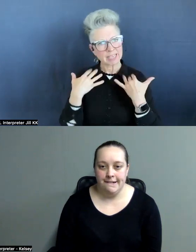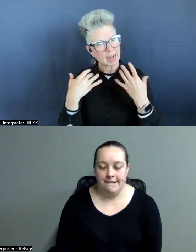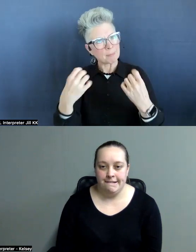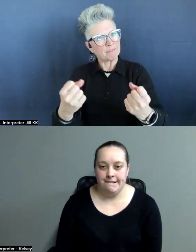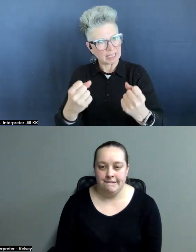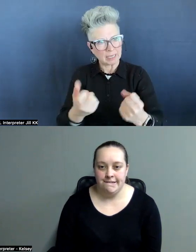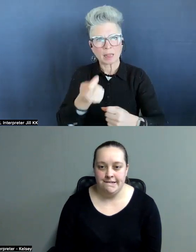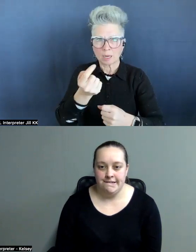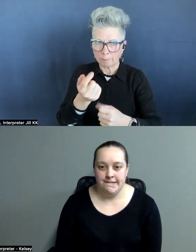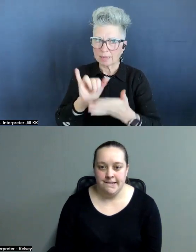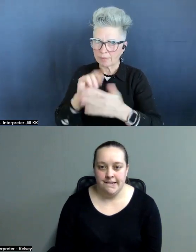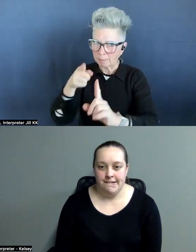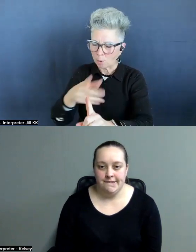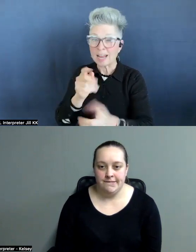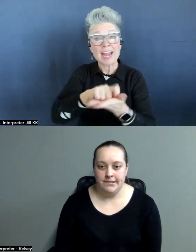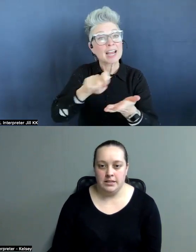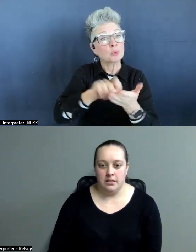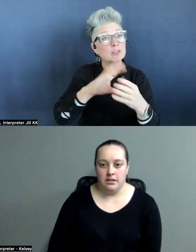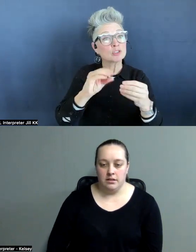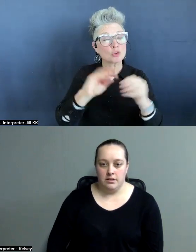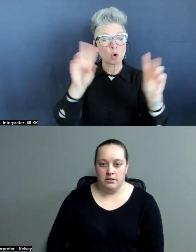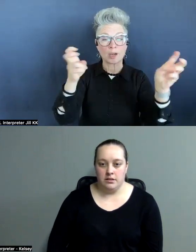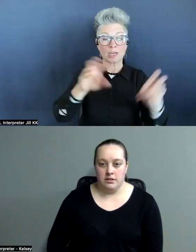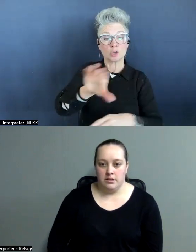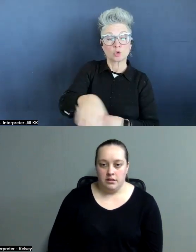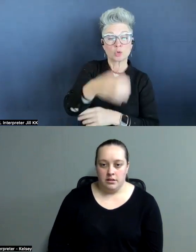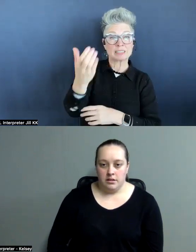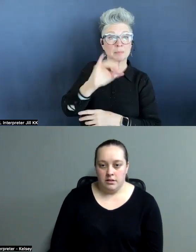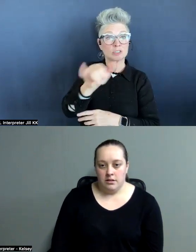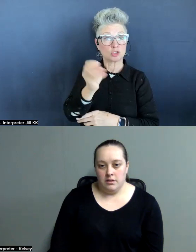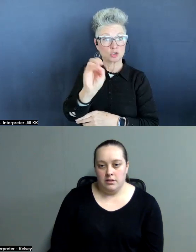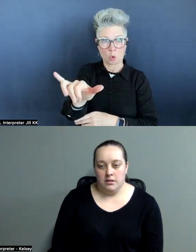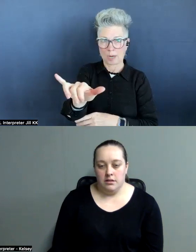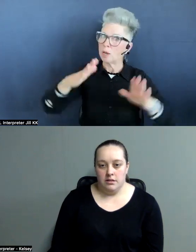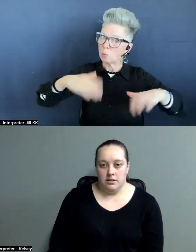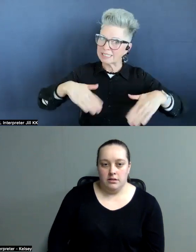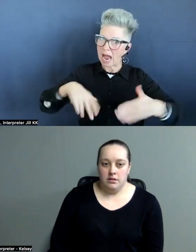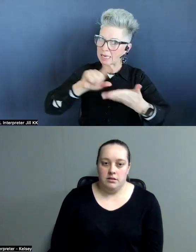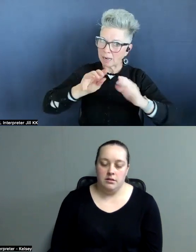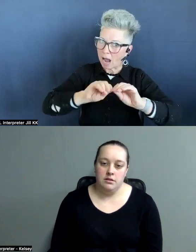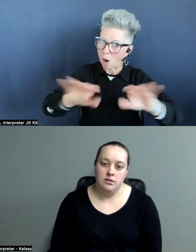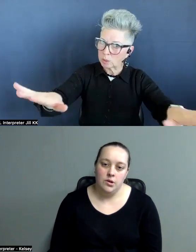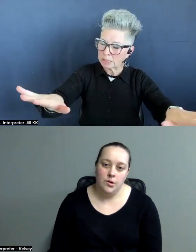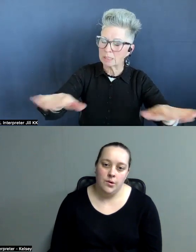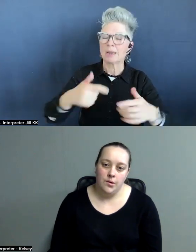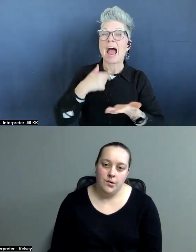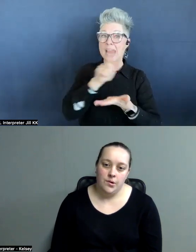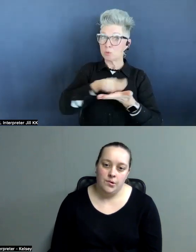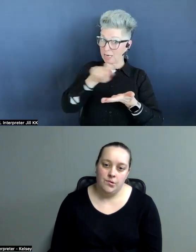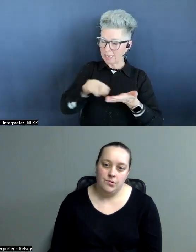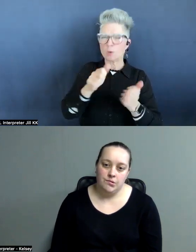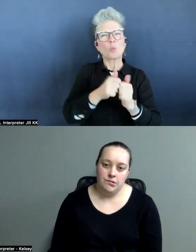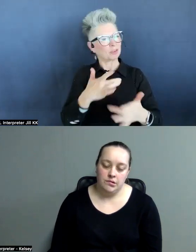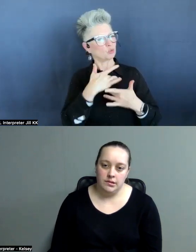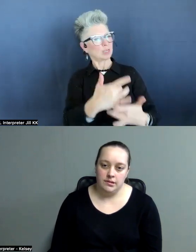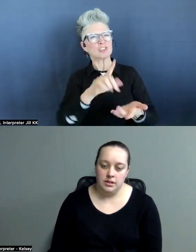And I had written the story Christmas joy. It was not out yet. I had written it. And with traditional publishing,